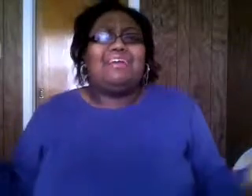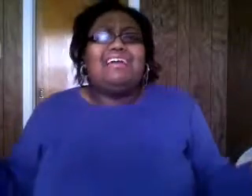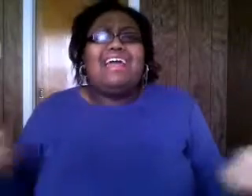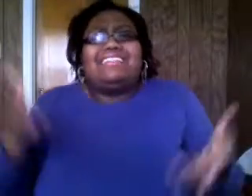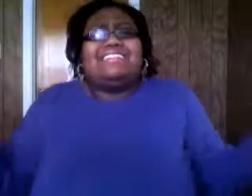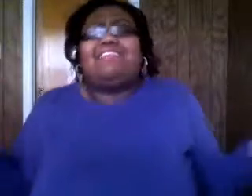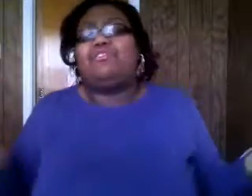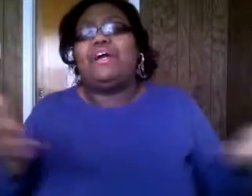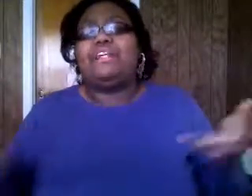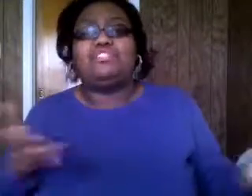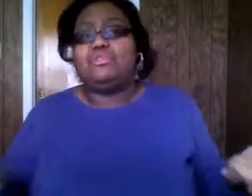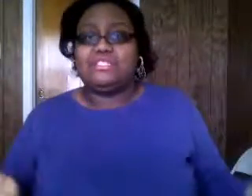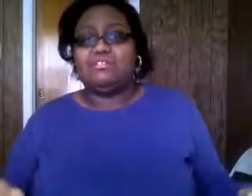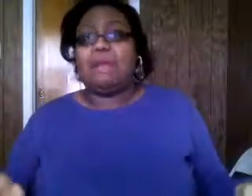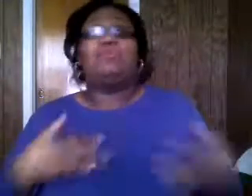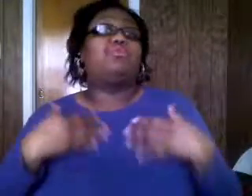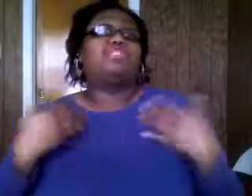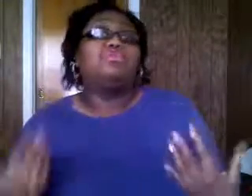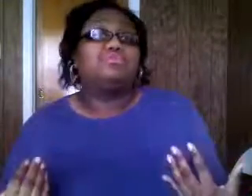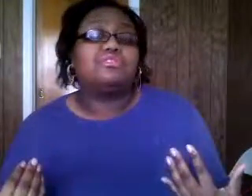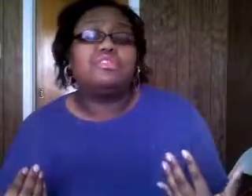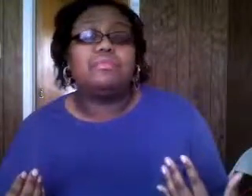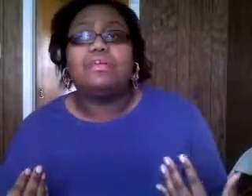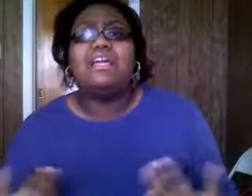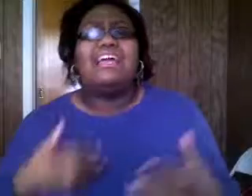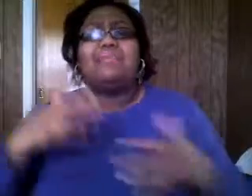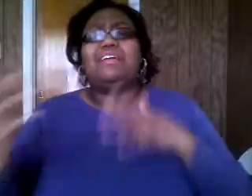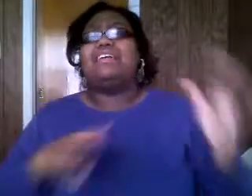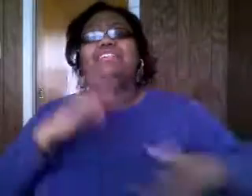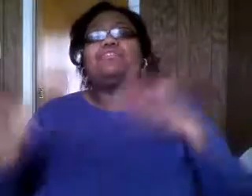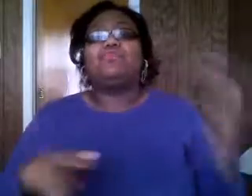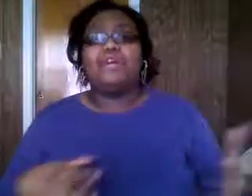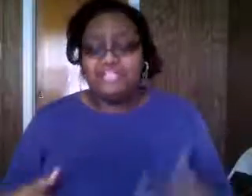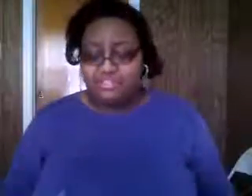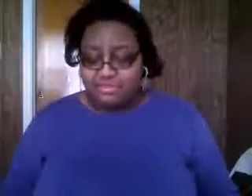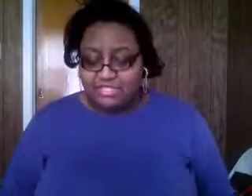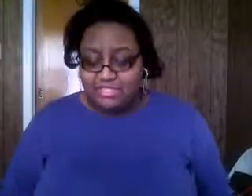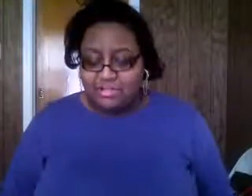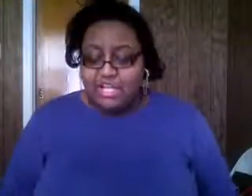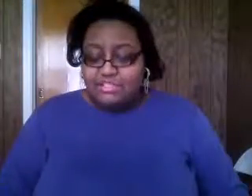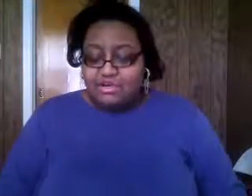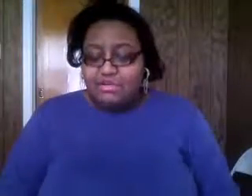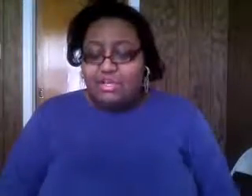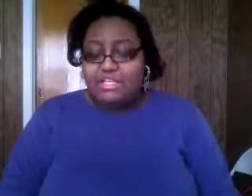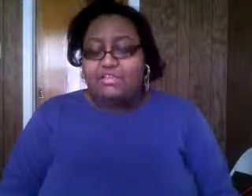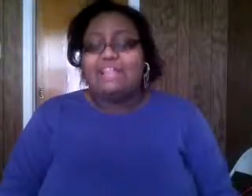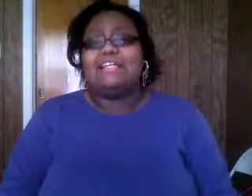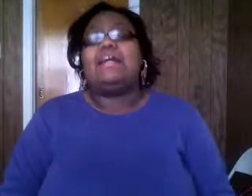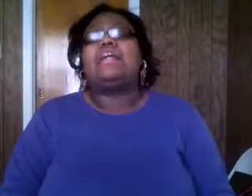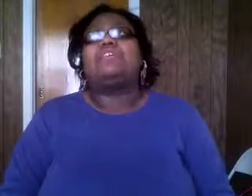mean it's different ways that you can serve i may work with children or something like i mean it's different ways that you can serve so you know i think a lot of